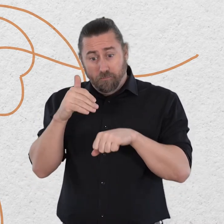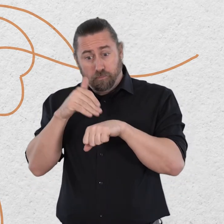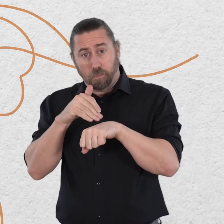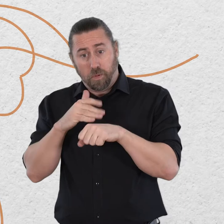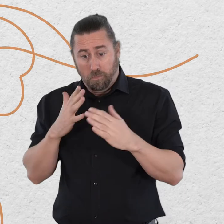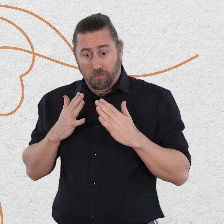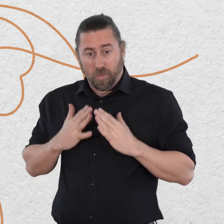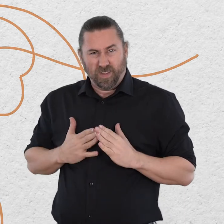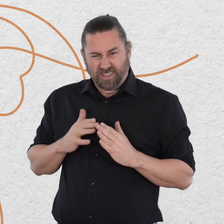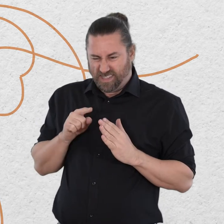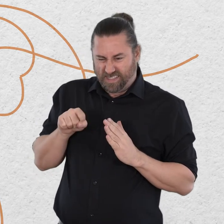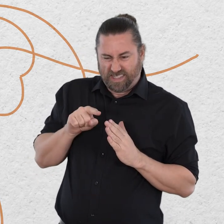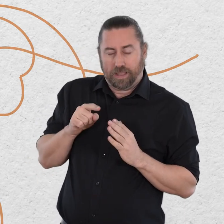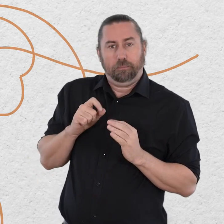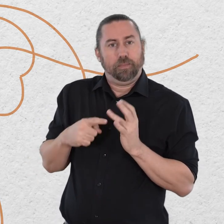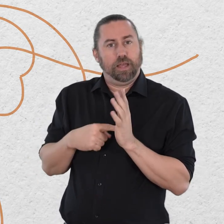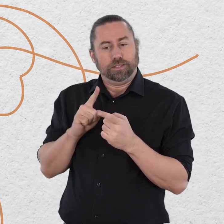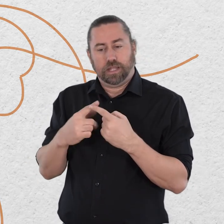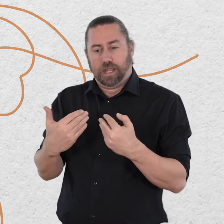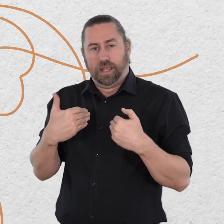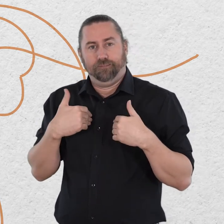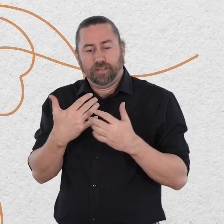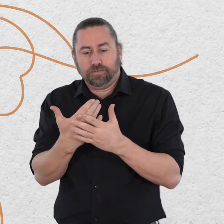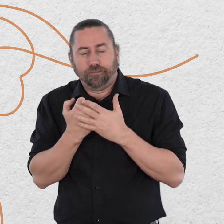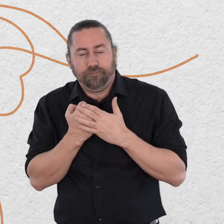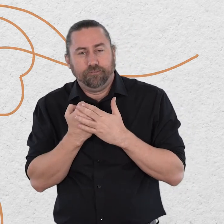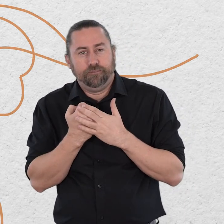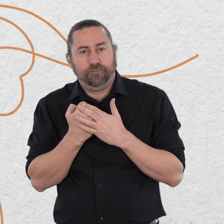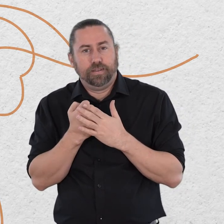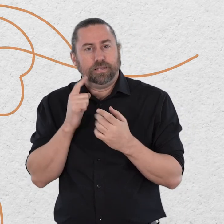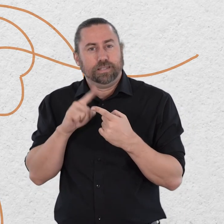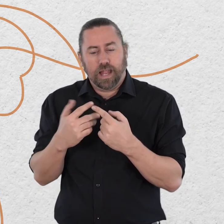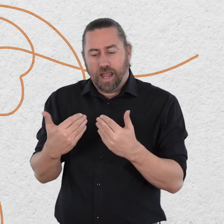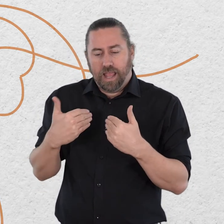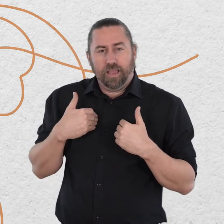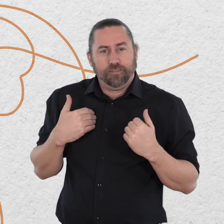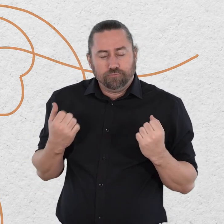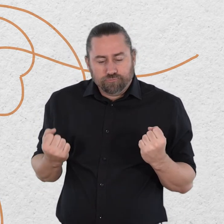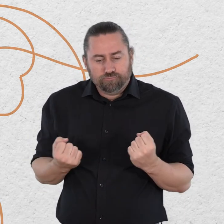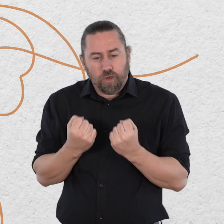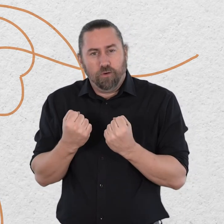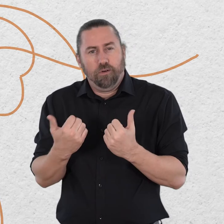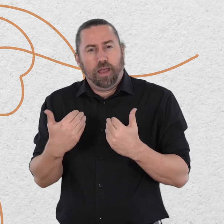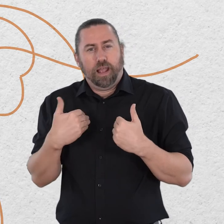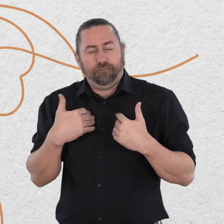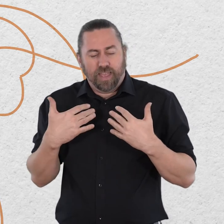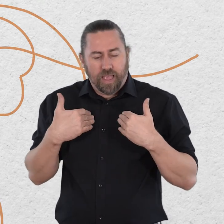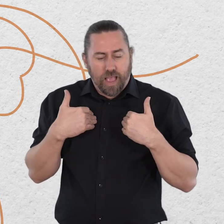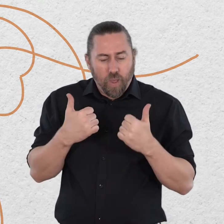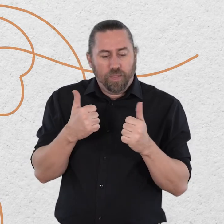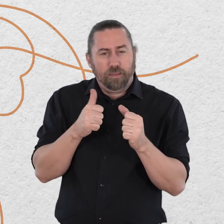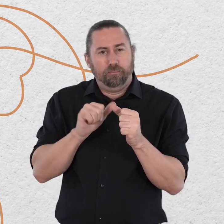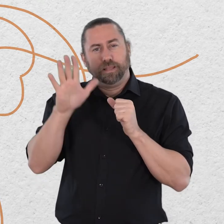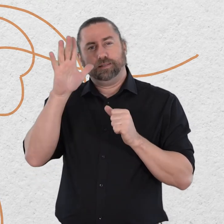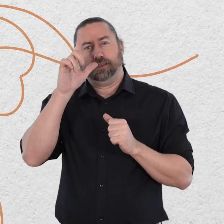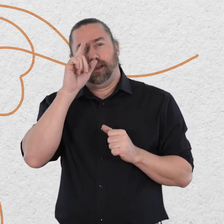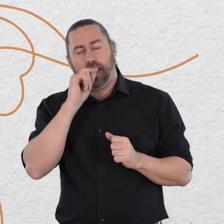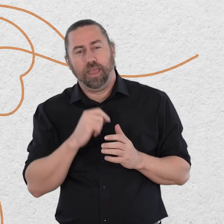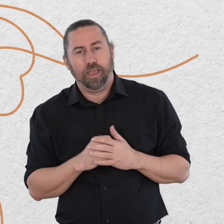may you be as strong and healthy as it's possible for you to be may you get the care and support